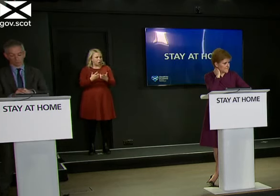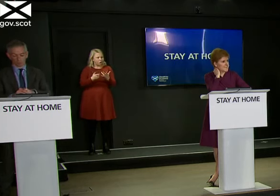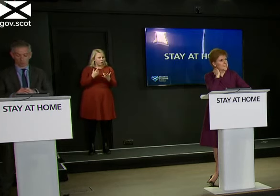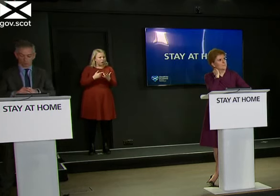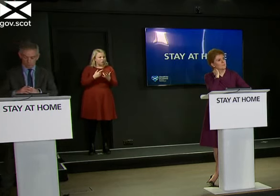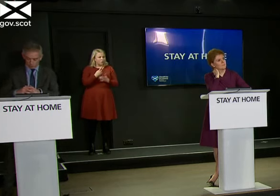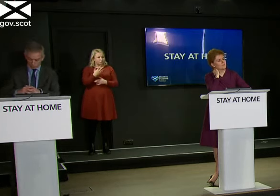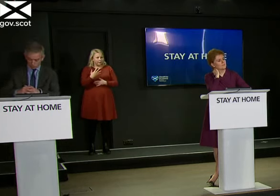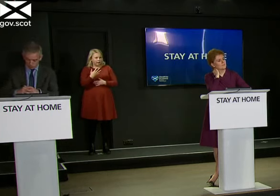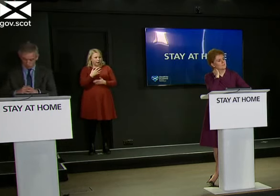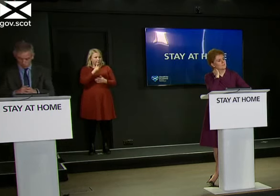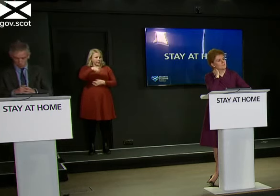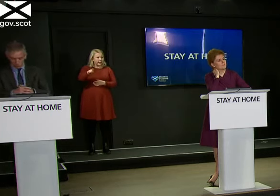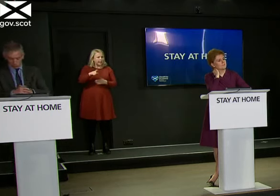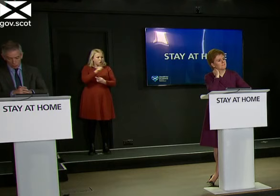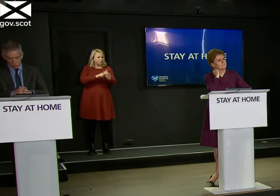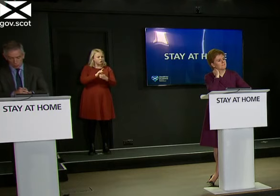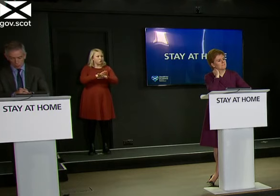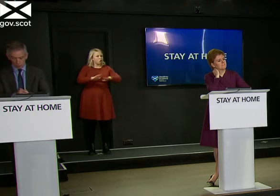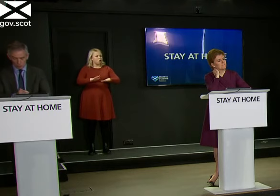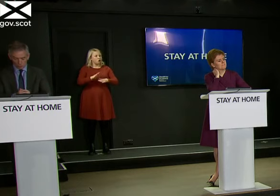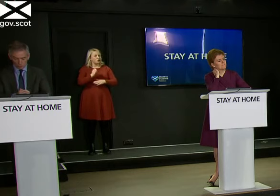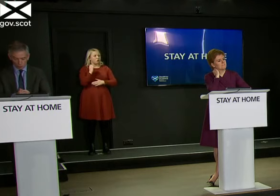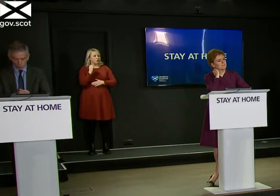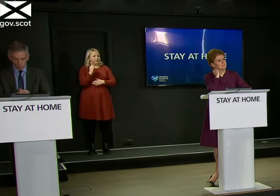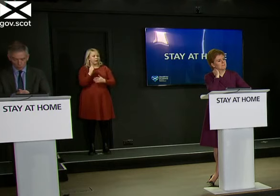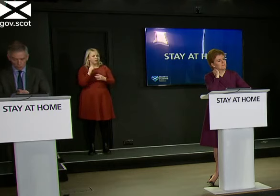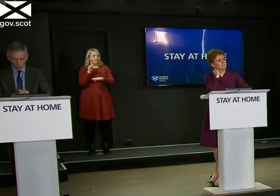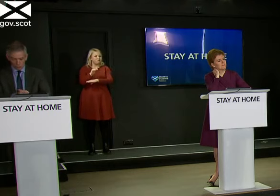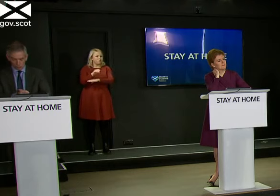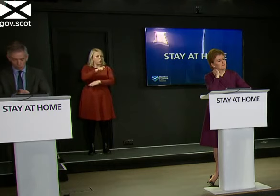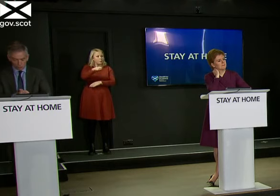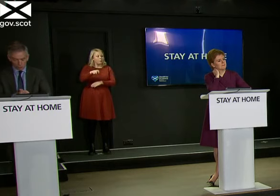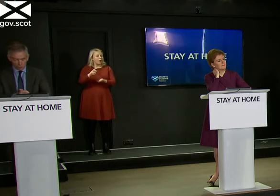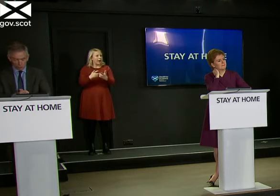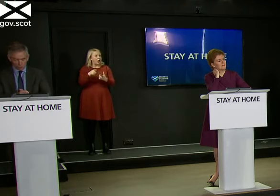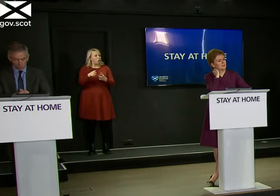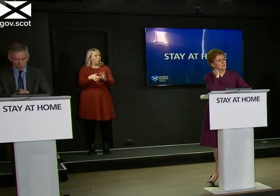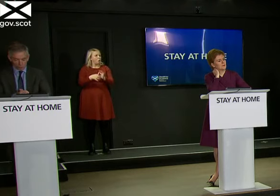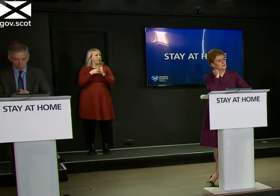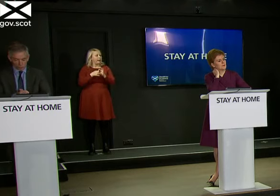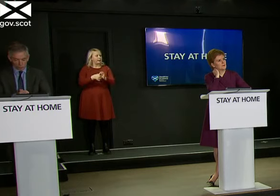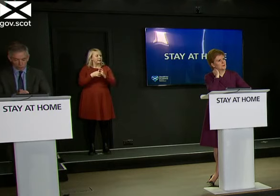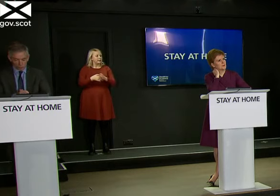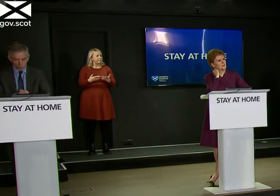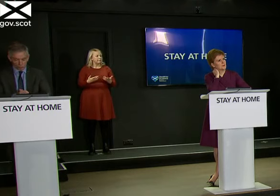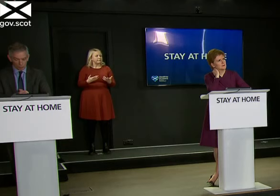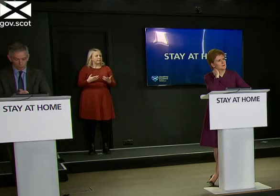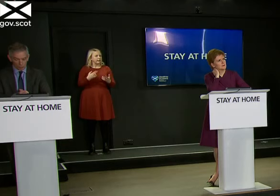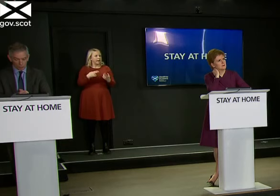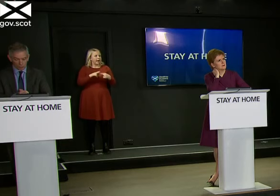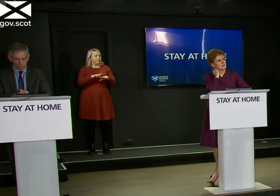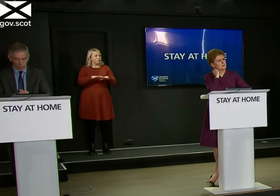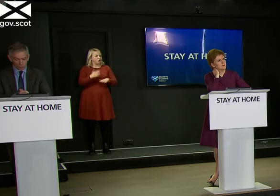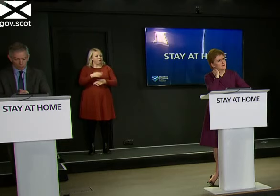cases the non-Scottish cases the rest of our UK and the foreign cases would have been classified would those figures have come